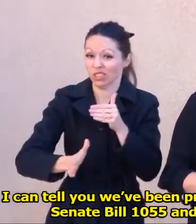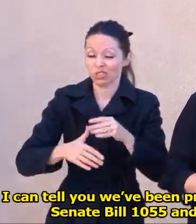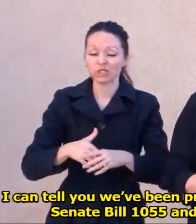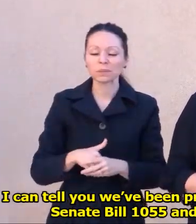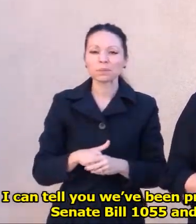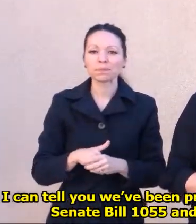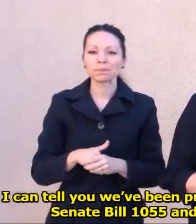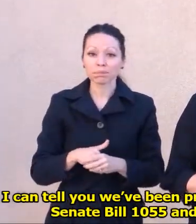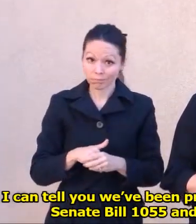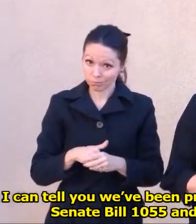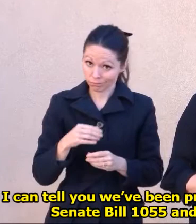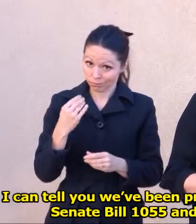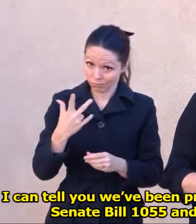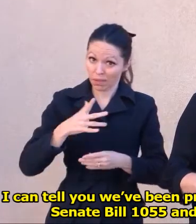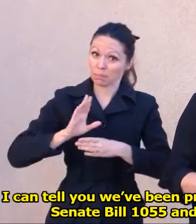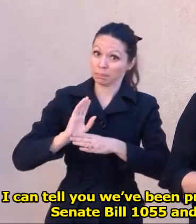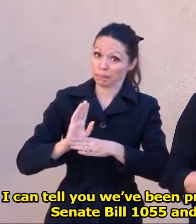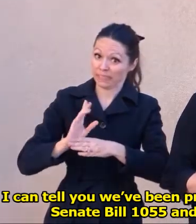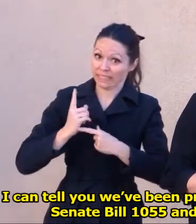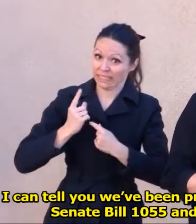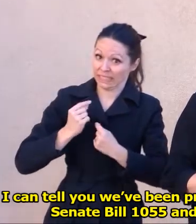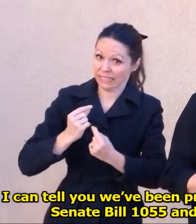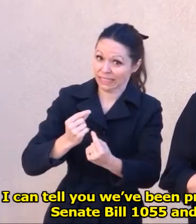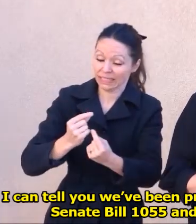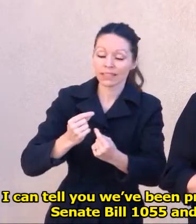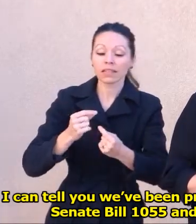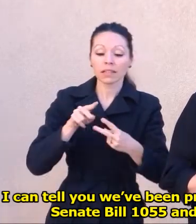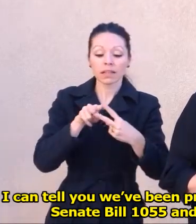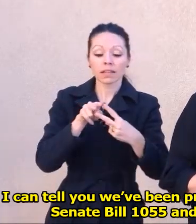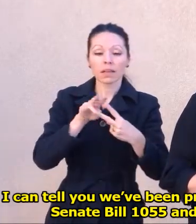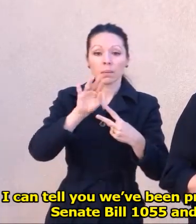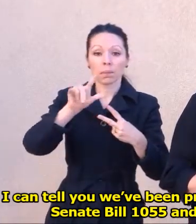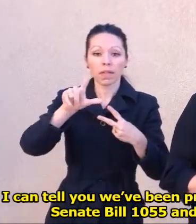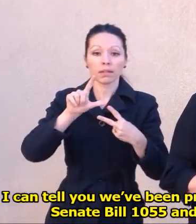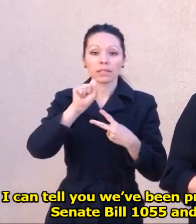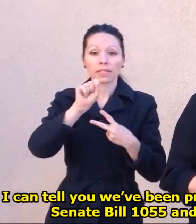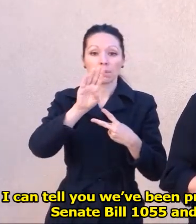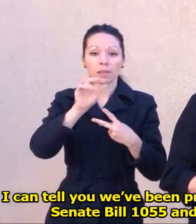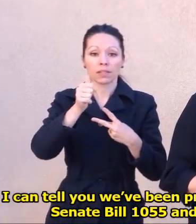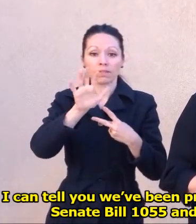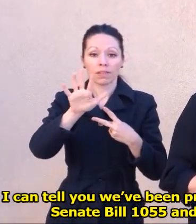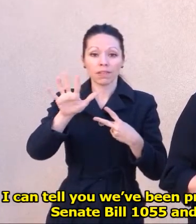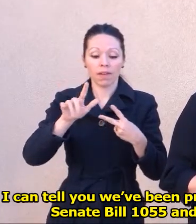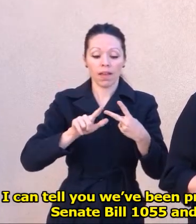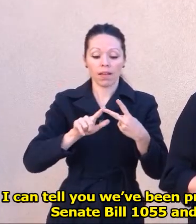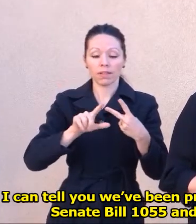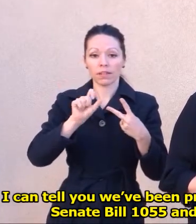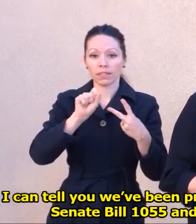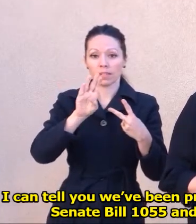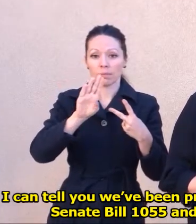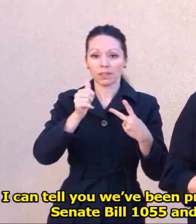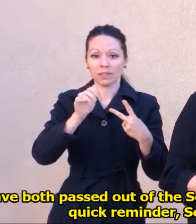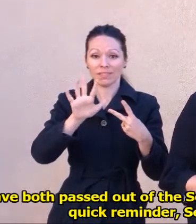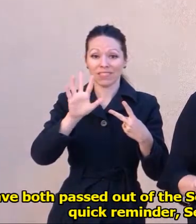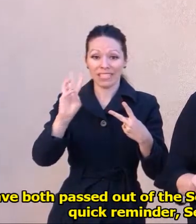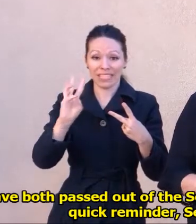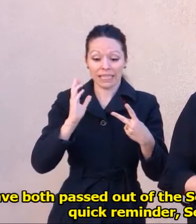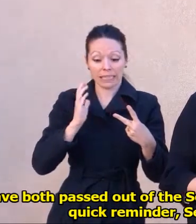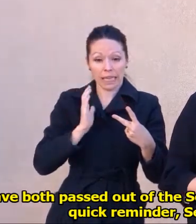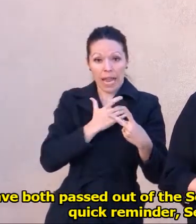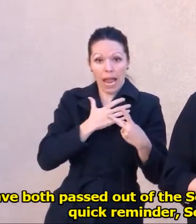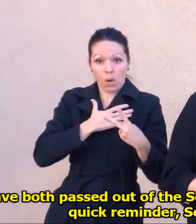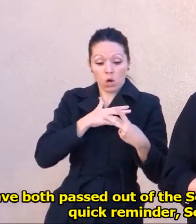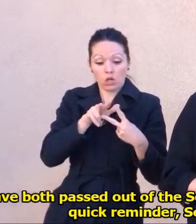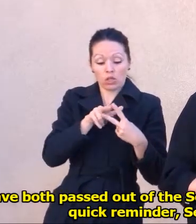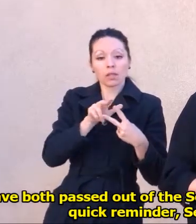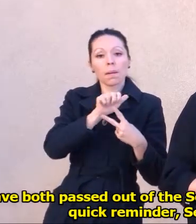tell you, we've been pretty busy. Both of our bills, Senate Bill 1055 and Senate Bill 1056, have both